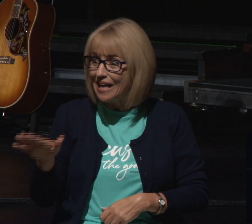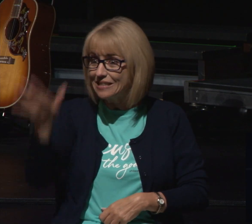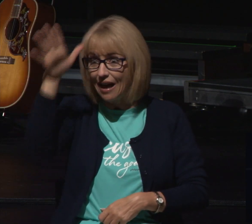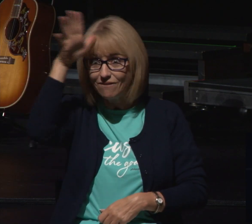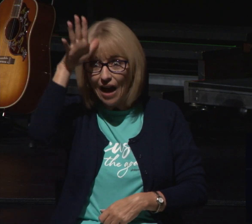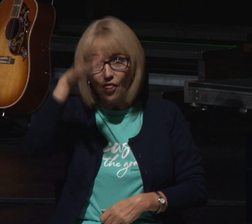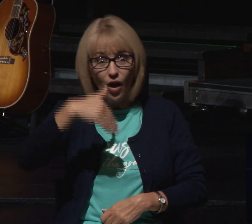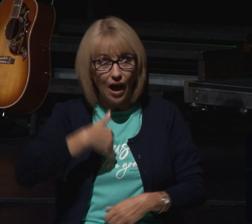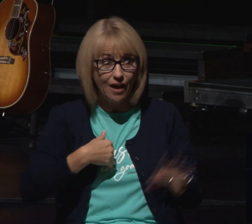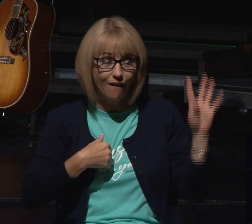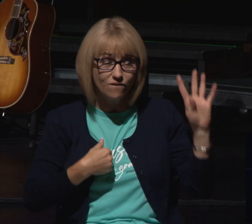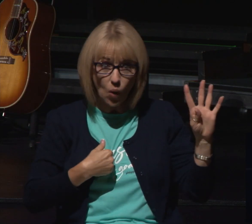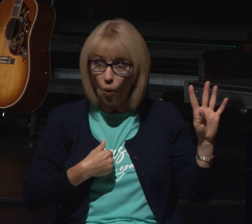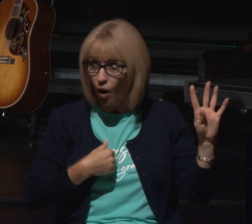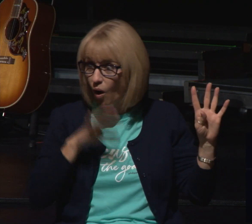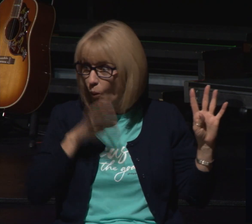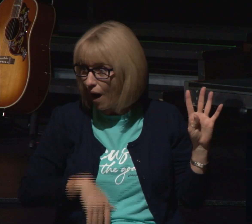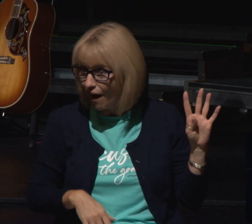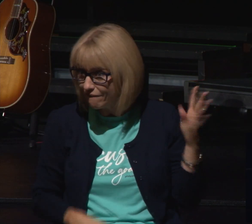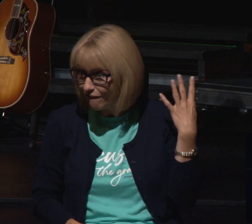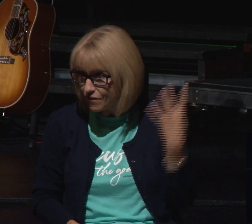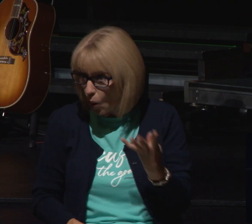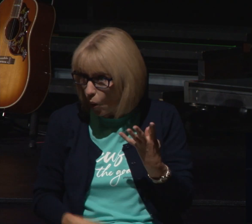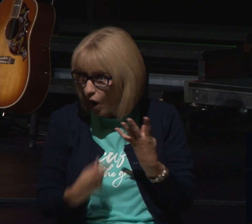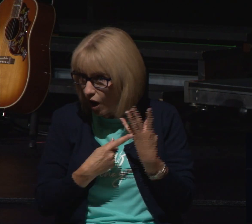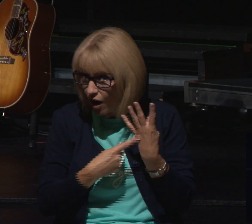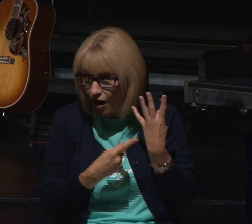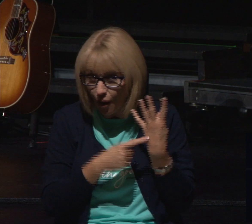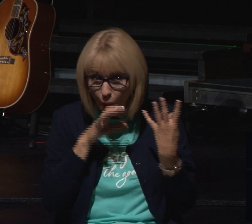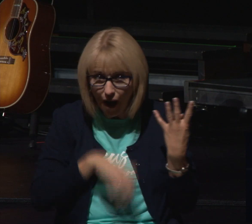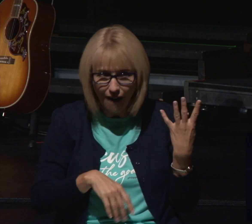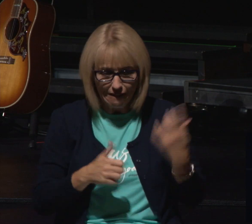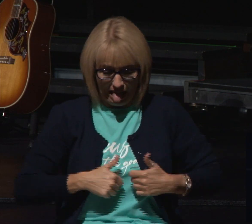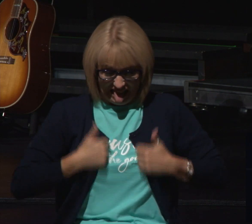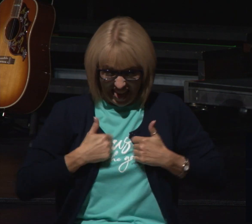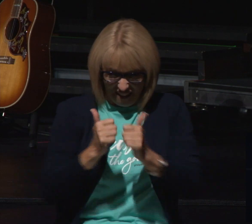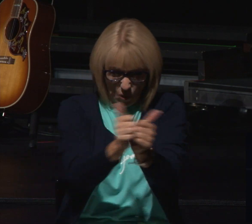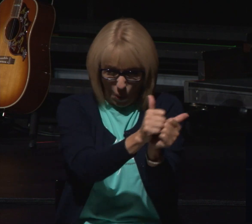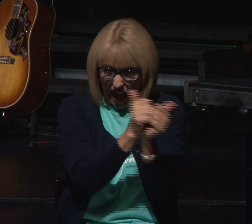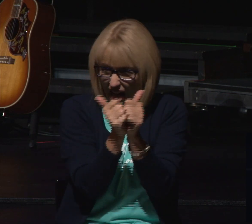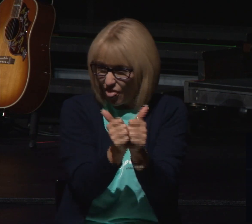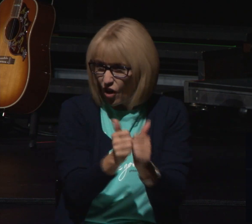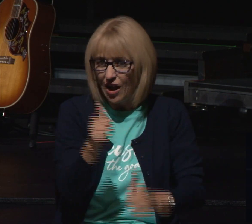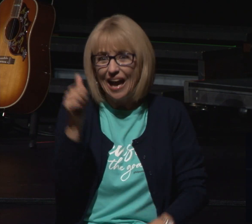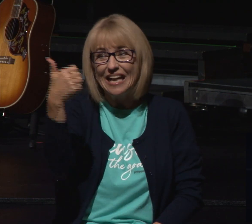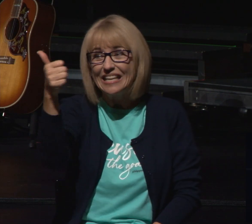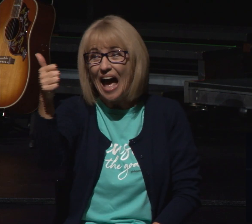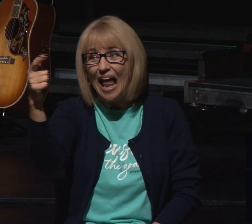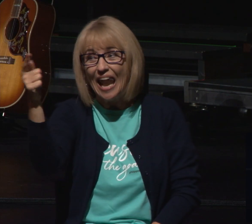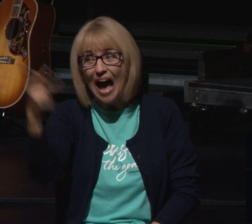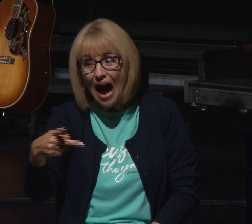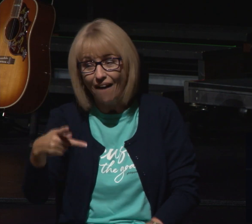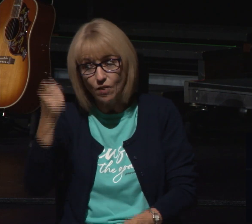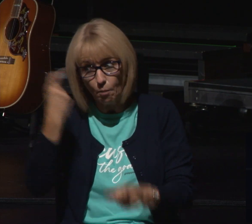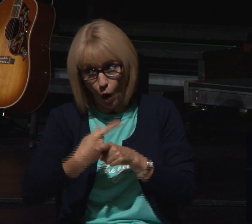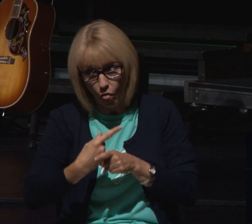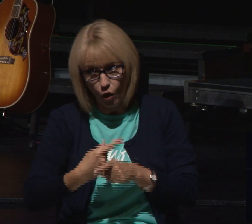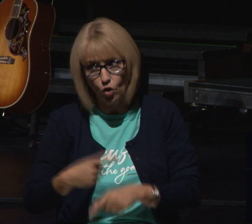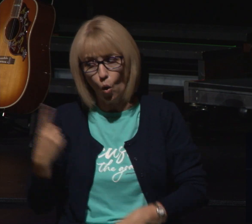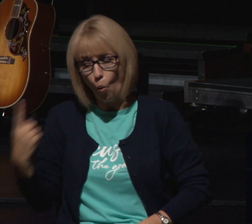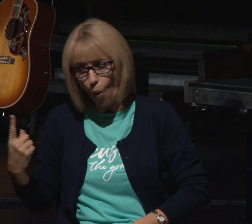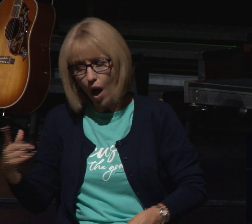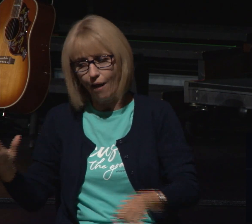women had children with four women all together they all lived together so Joseph had 10 half brothers one full brother